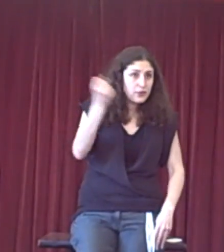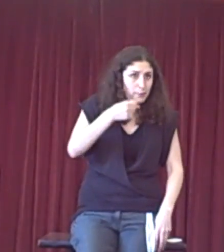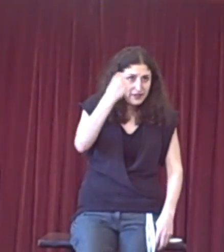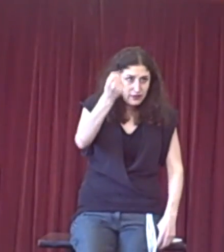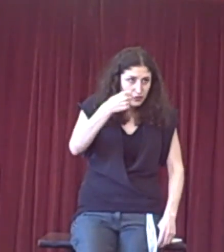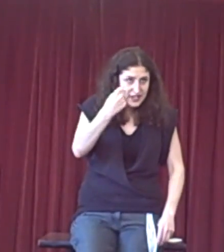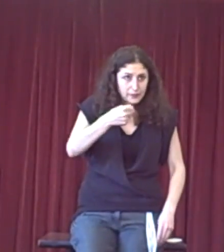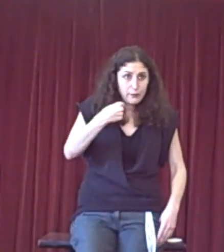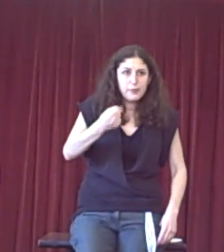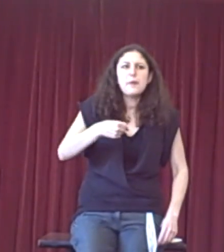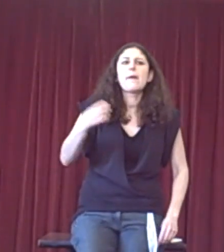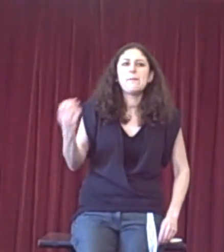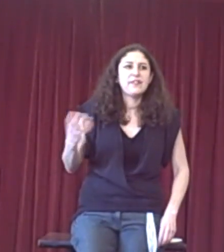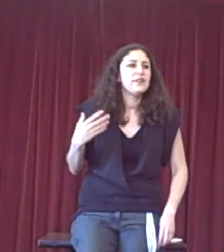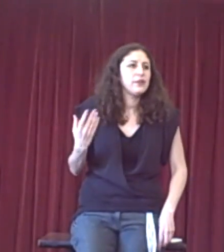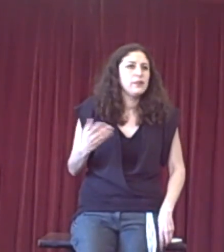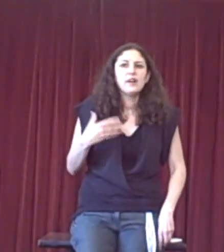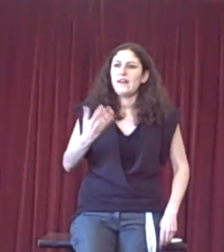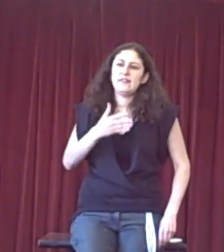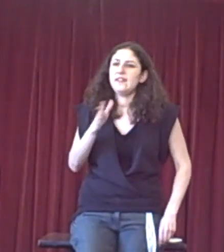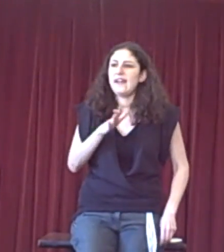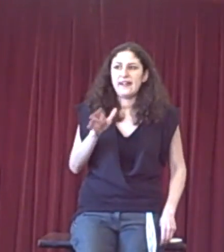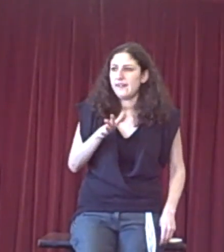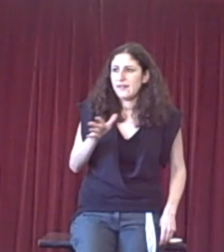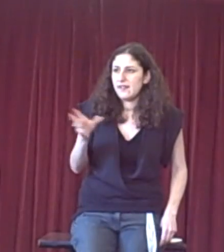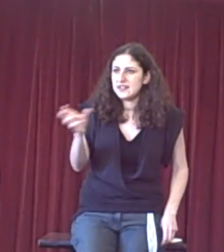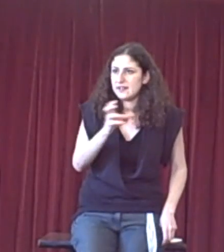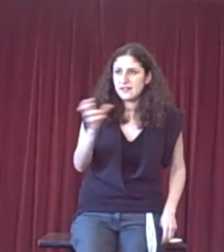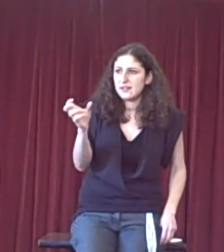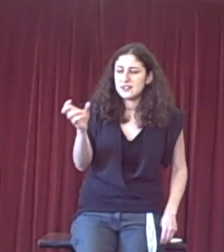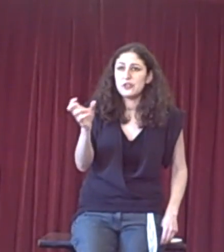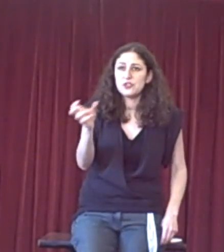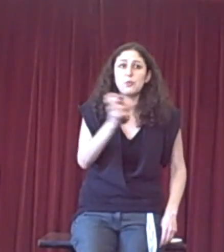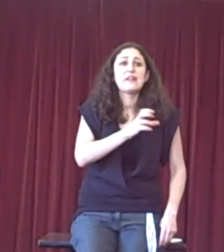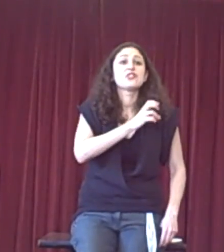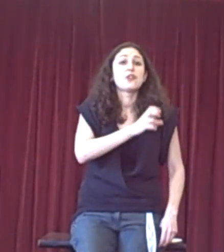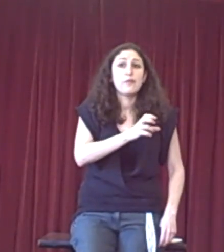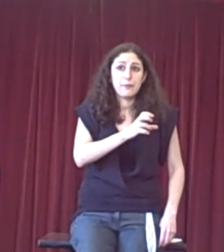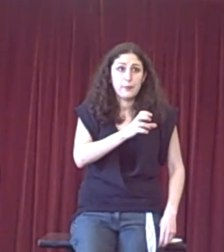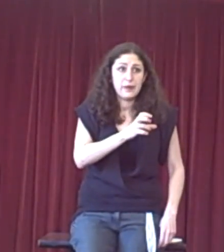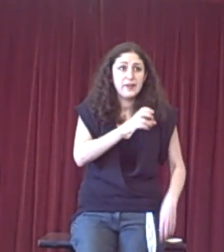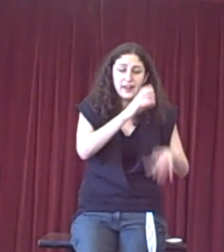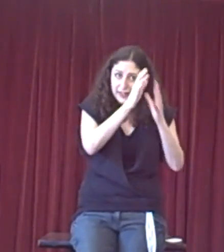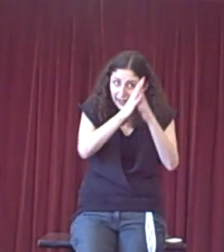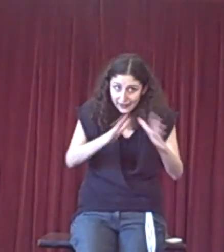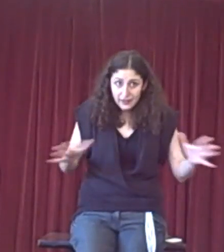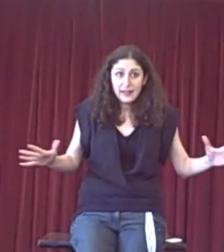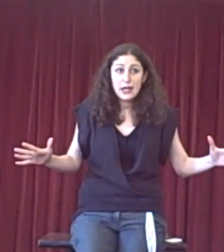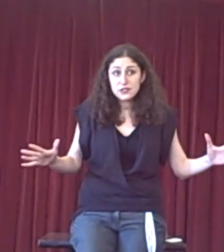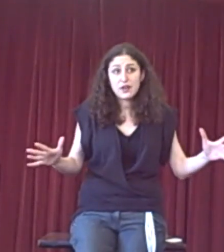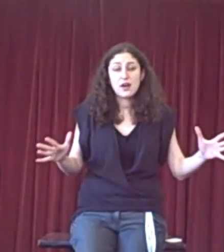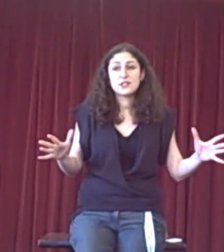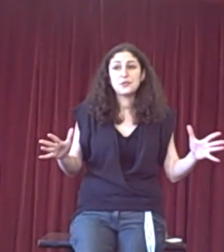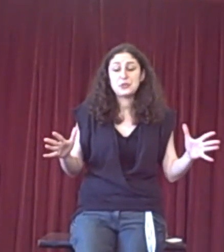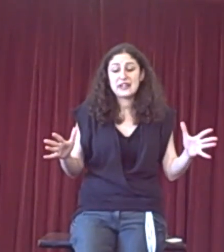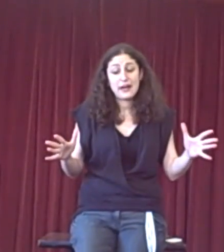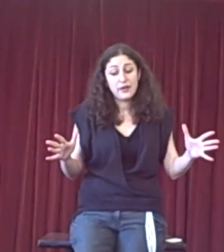not be that you attack a problem, it might be that you attack the idea that the solution will ever solve the problem. Again, house of cards falls down